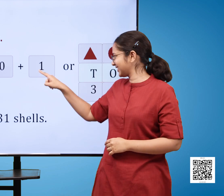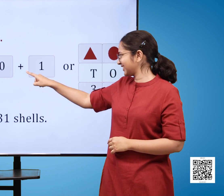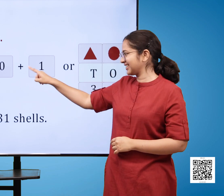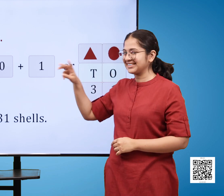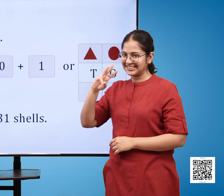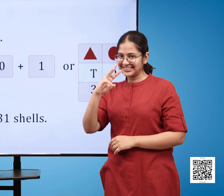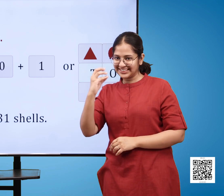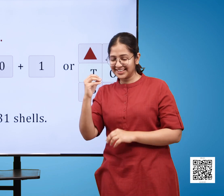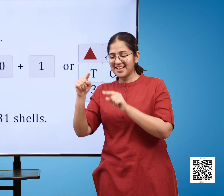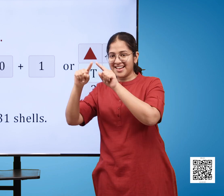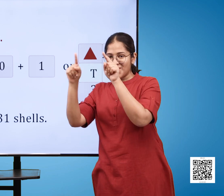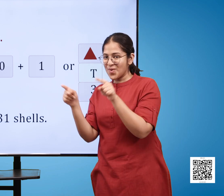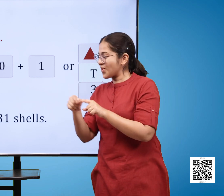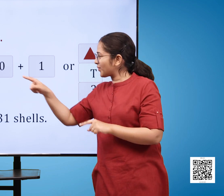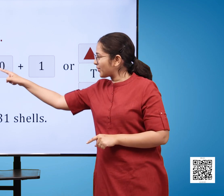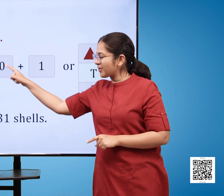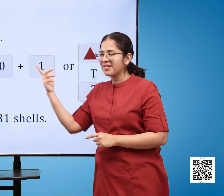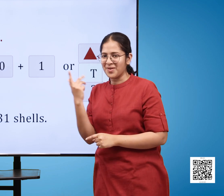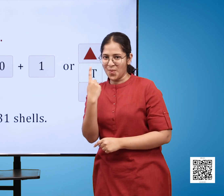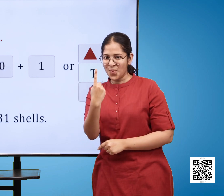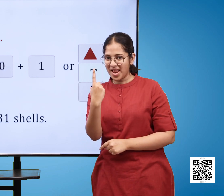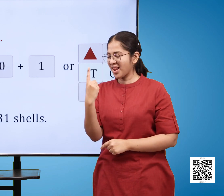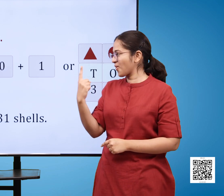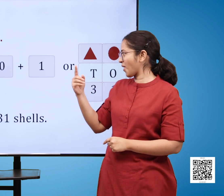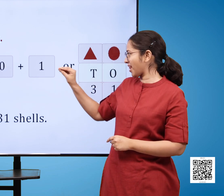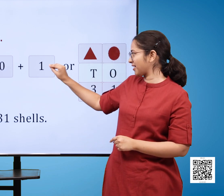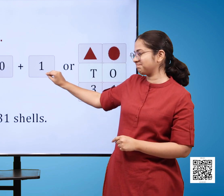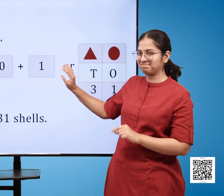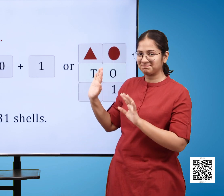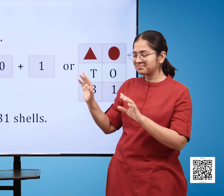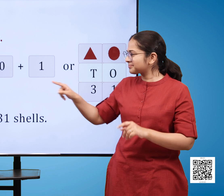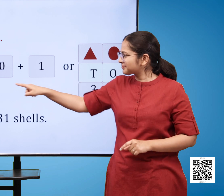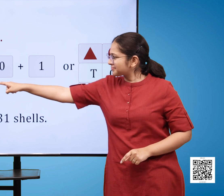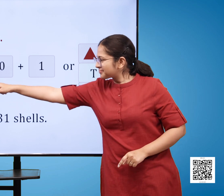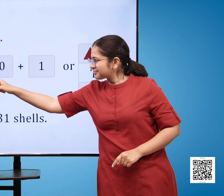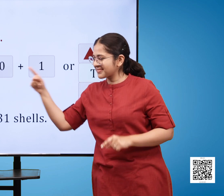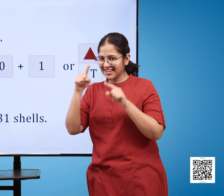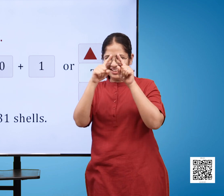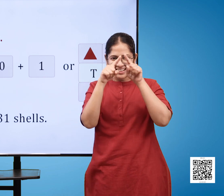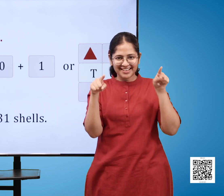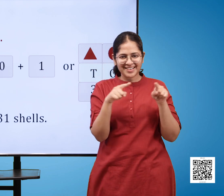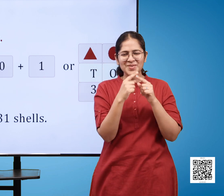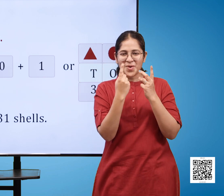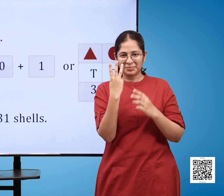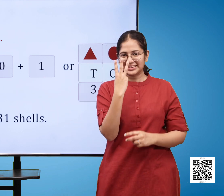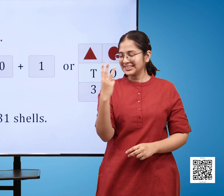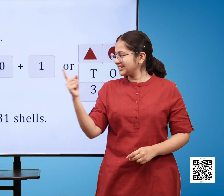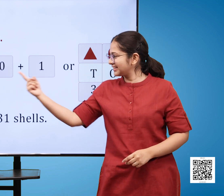and one brown circle signifying 1 1 which is equal to 30 plus